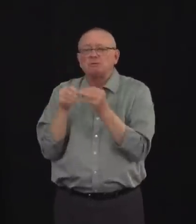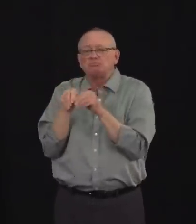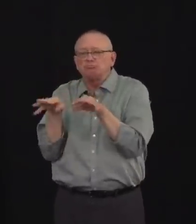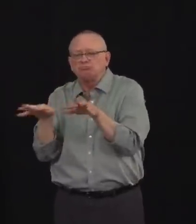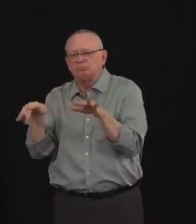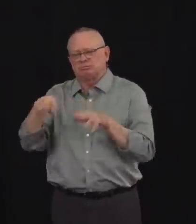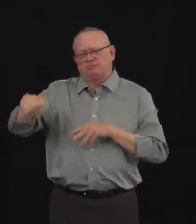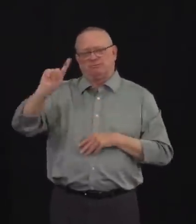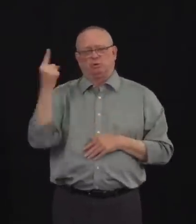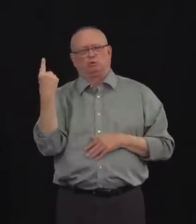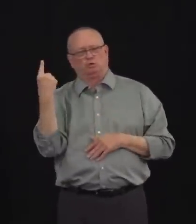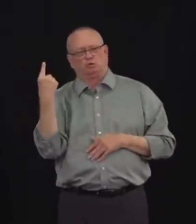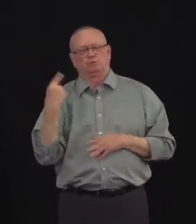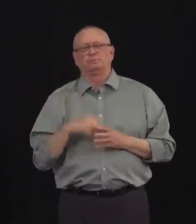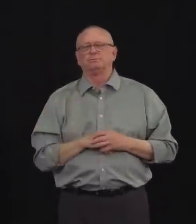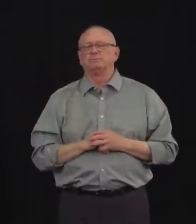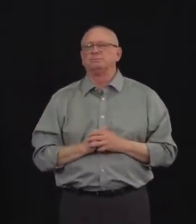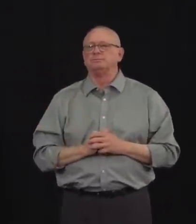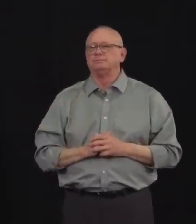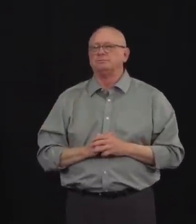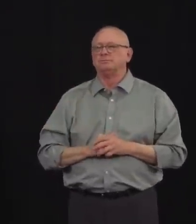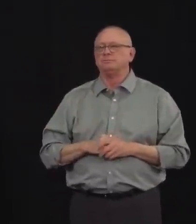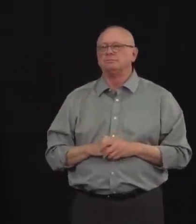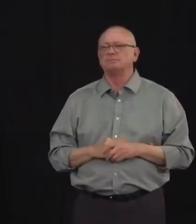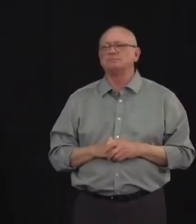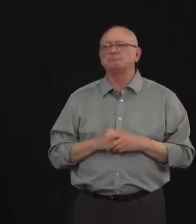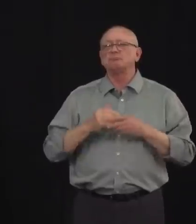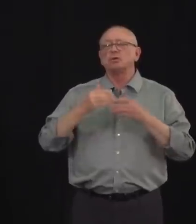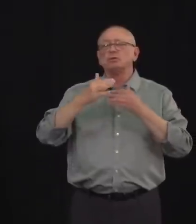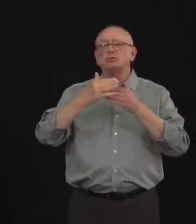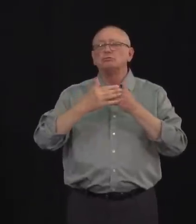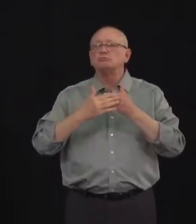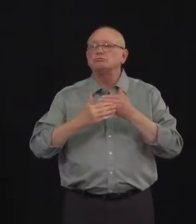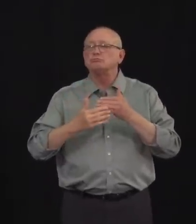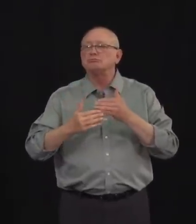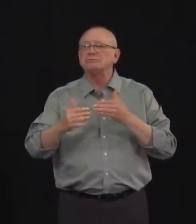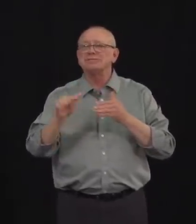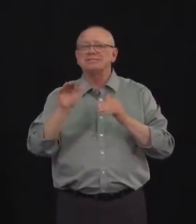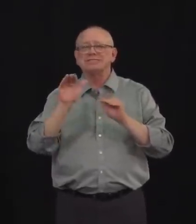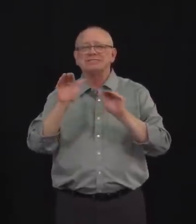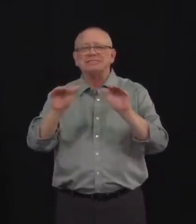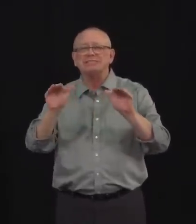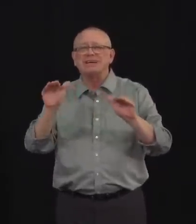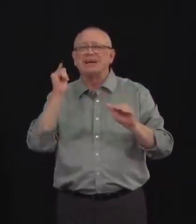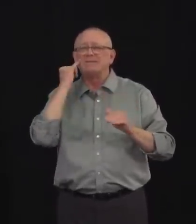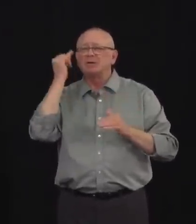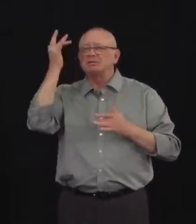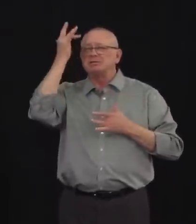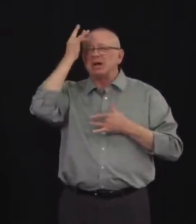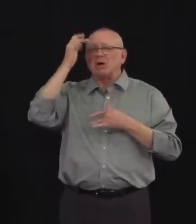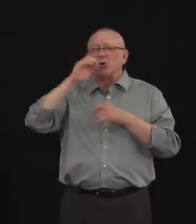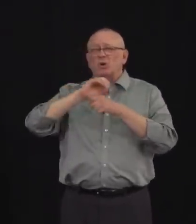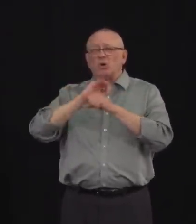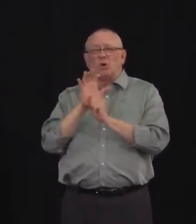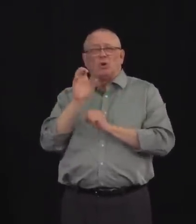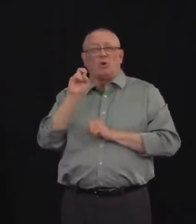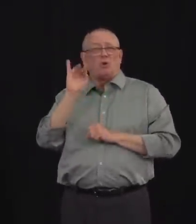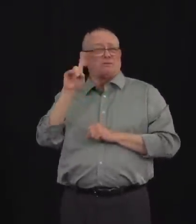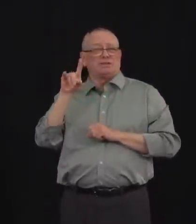As we continue through relaunch, we must remember the virus is still with us, and we must still prevent the spread.